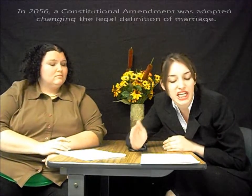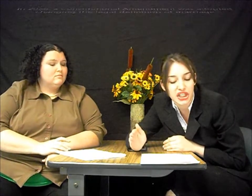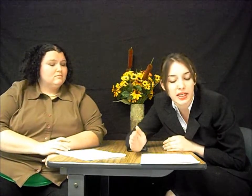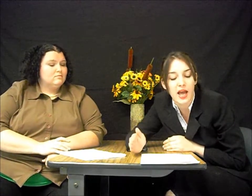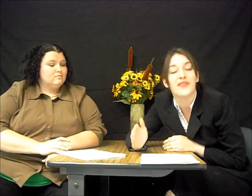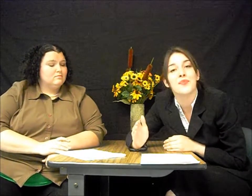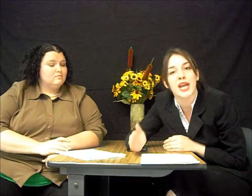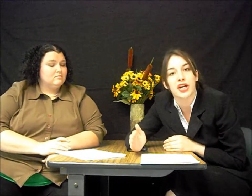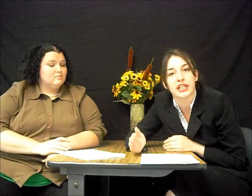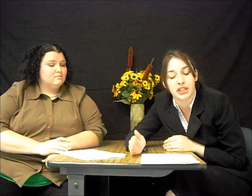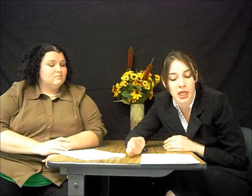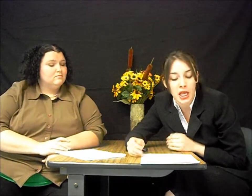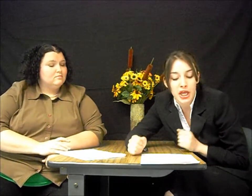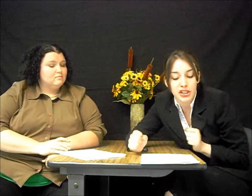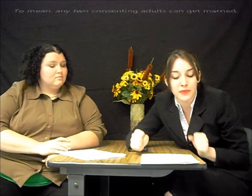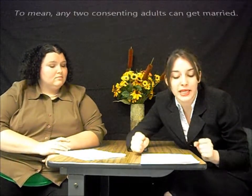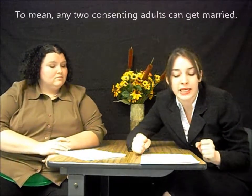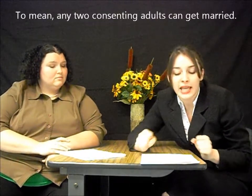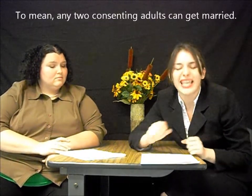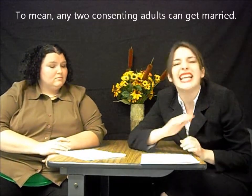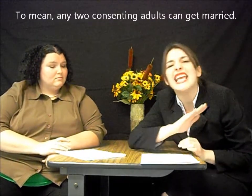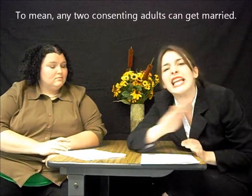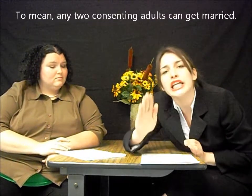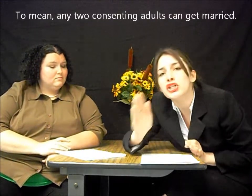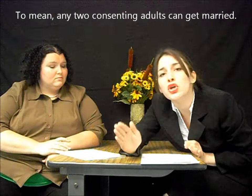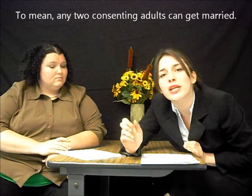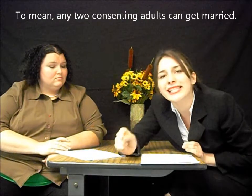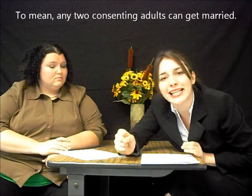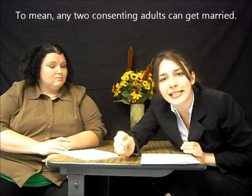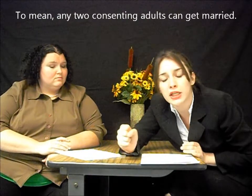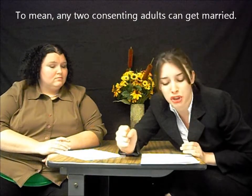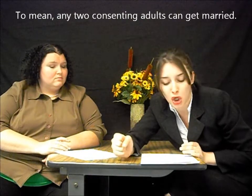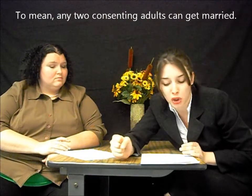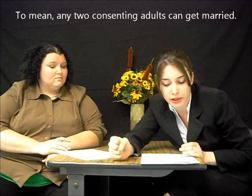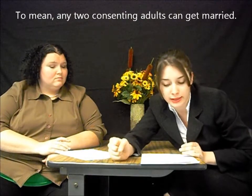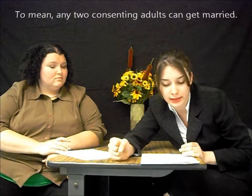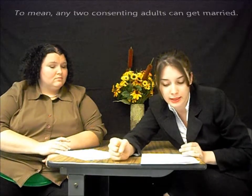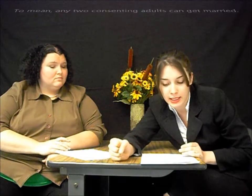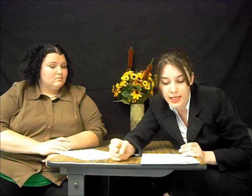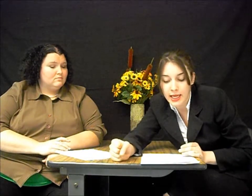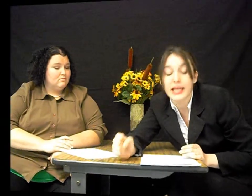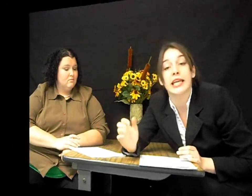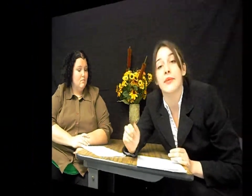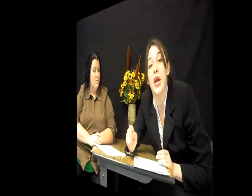of marriage to mean that any two consenting adults can get married.